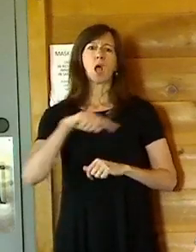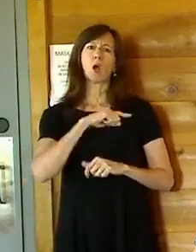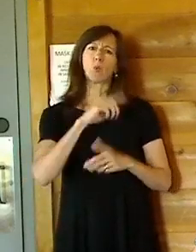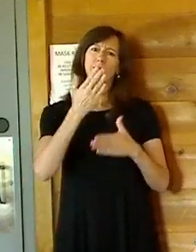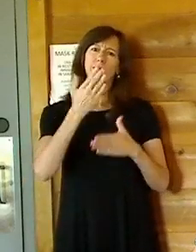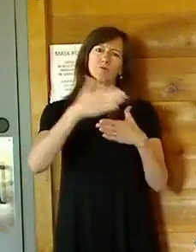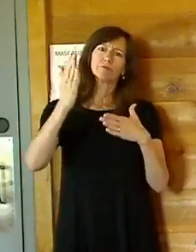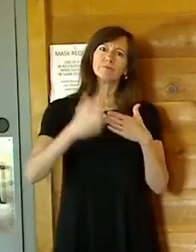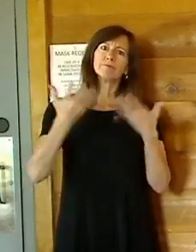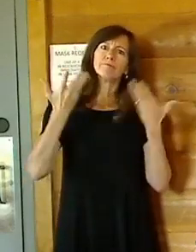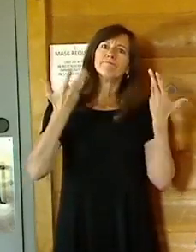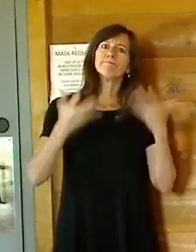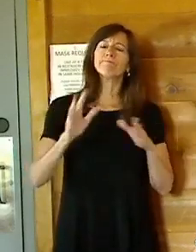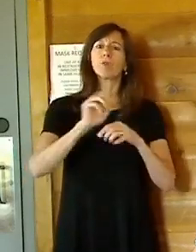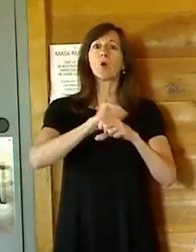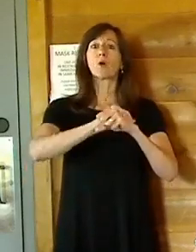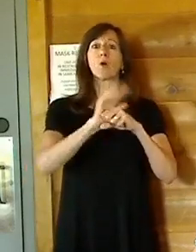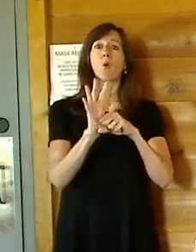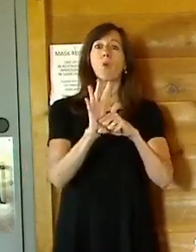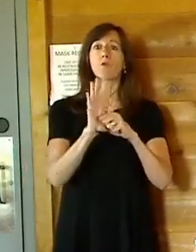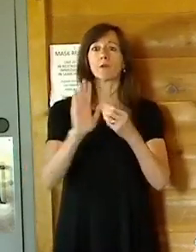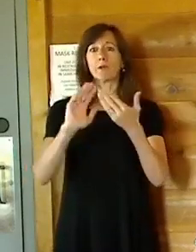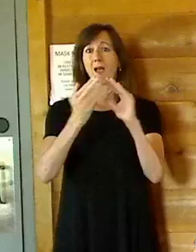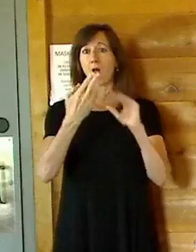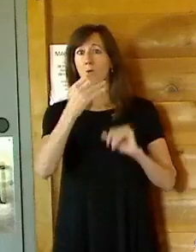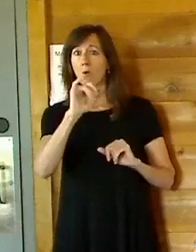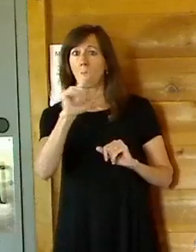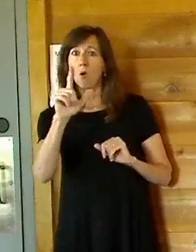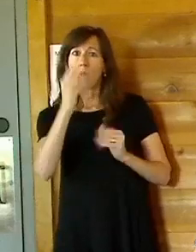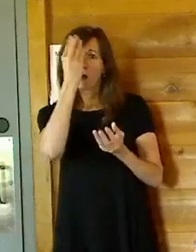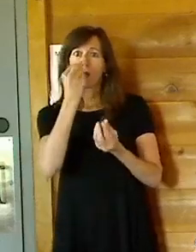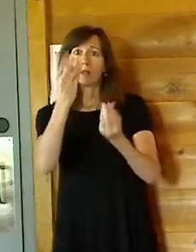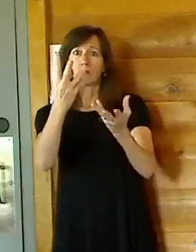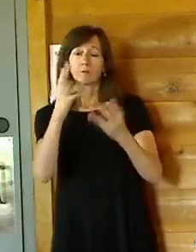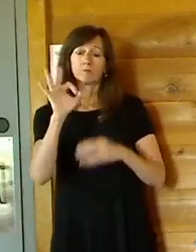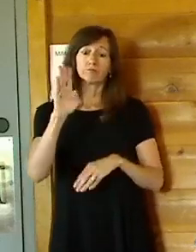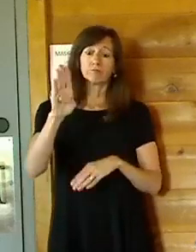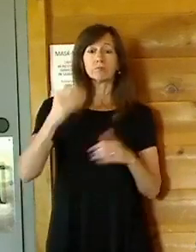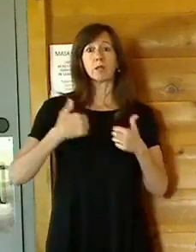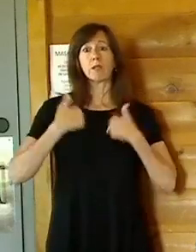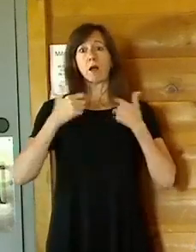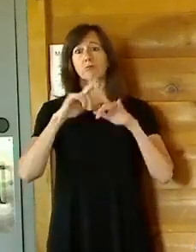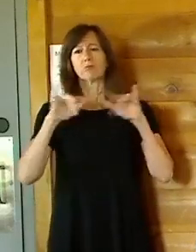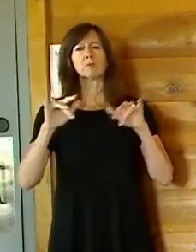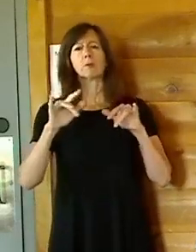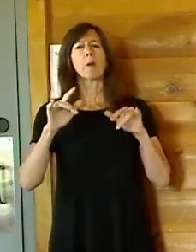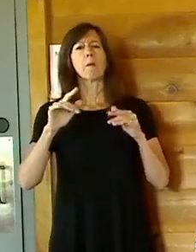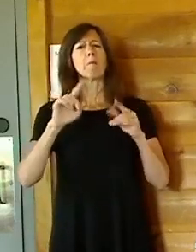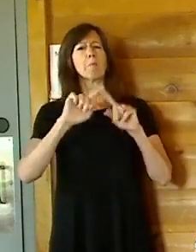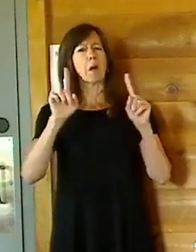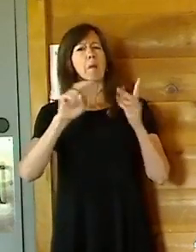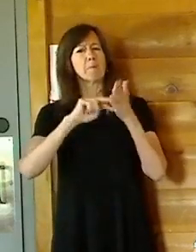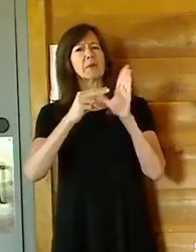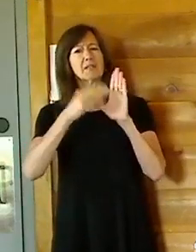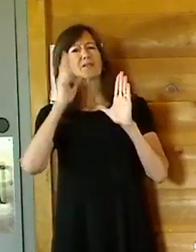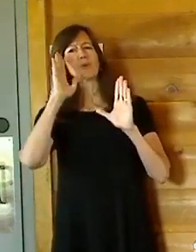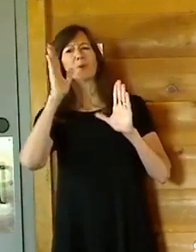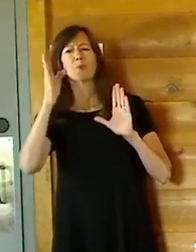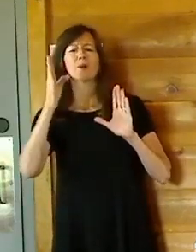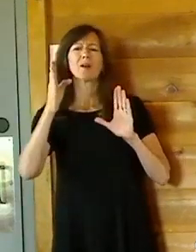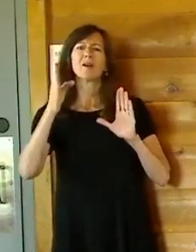town hall forums, that doesn't mean we won't be back again. Our hope is to reconvene our